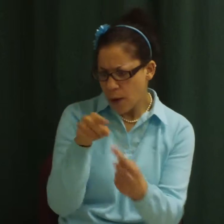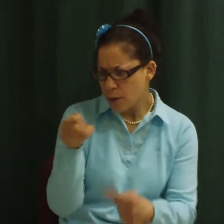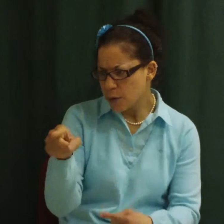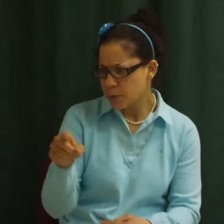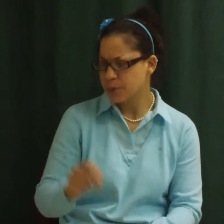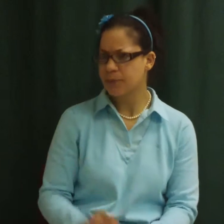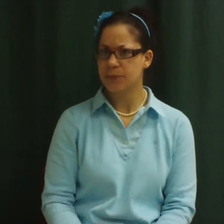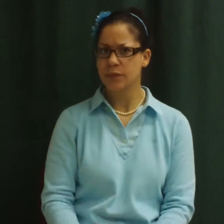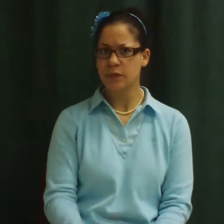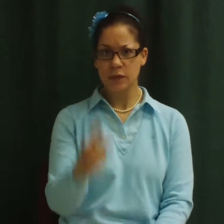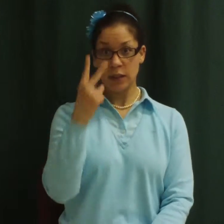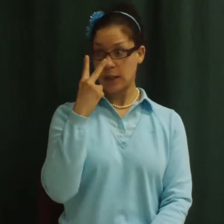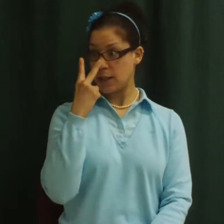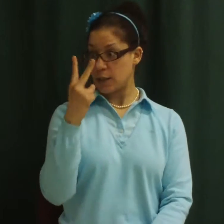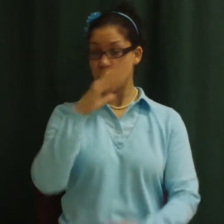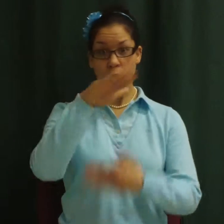See all the water?